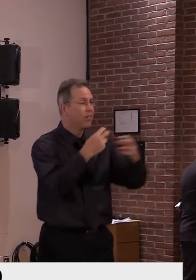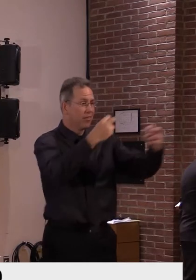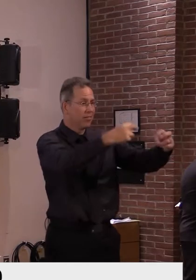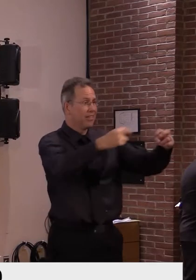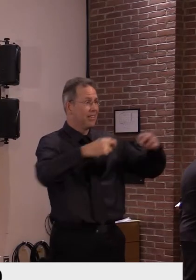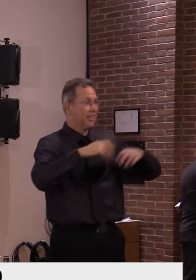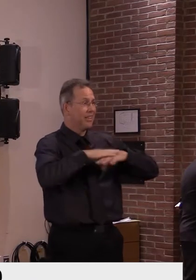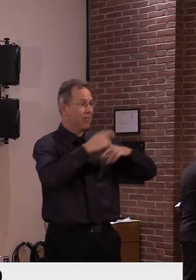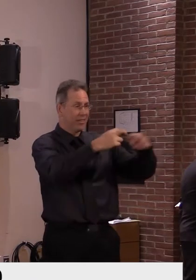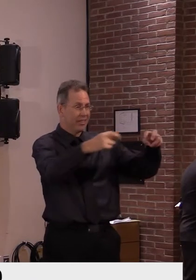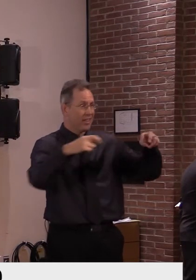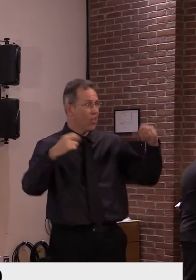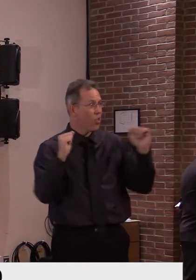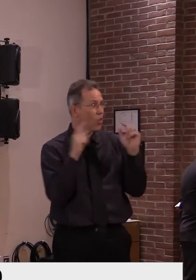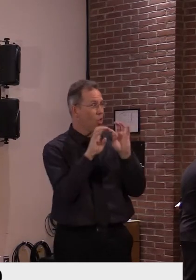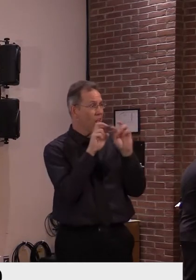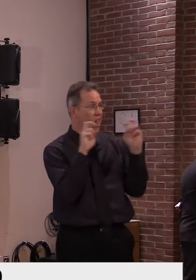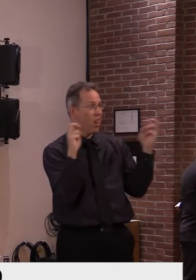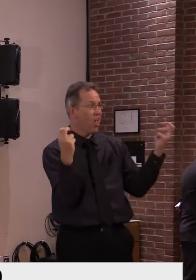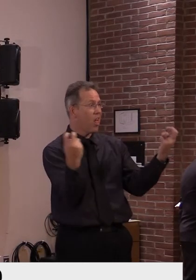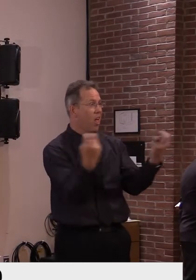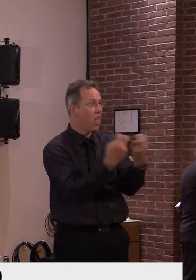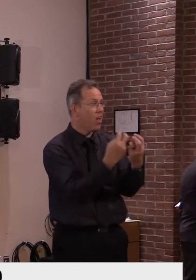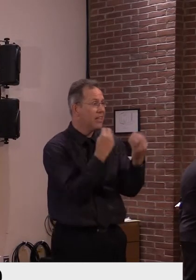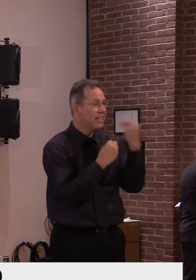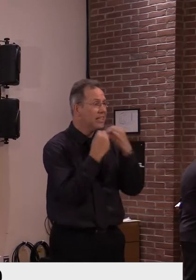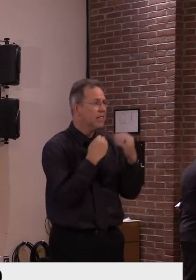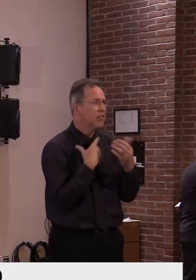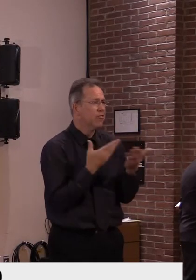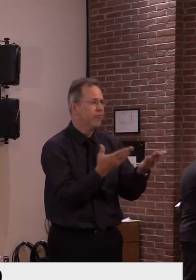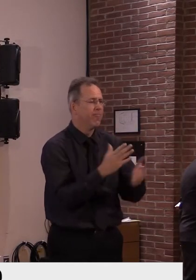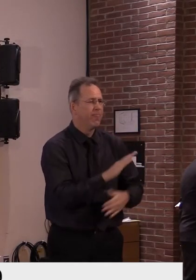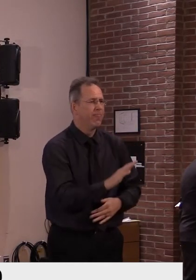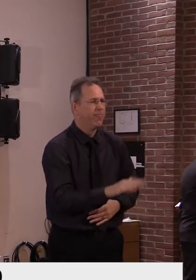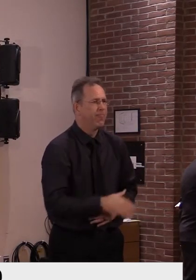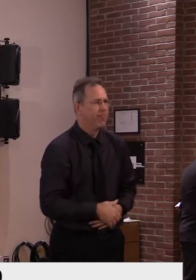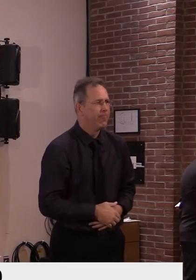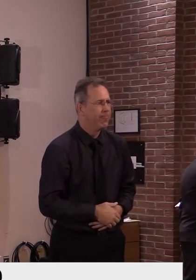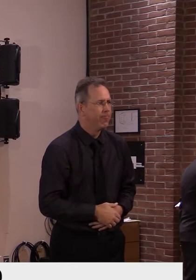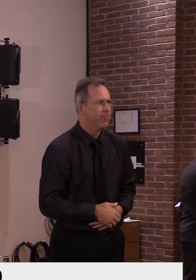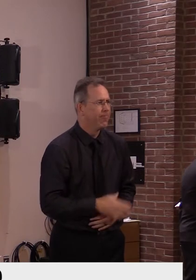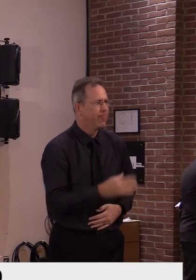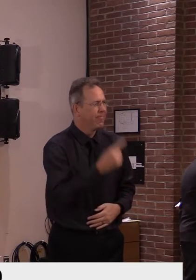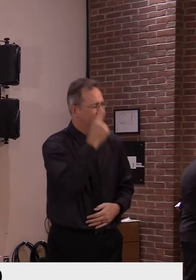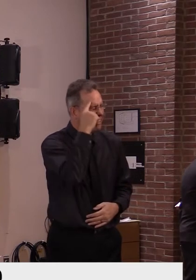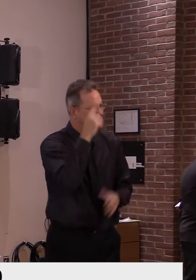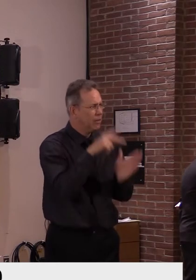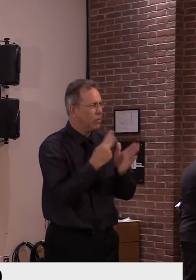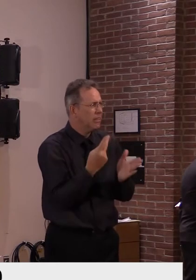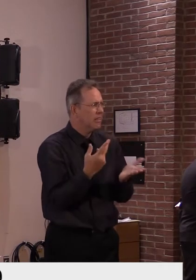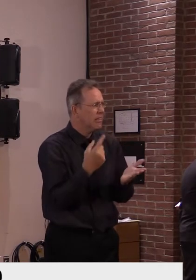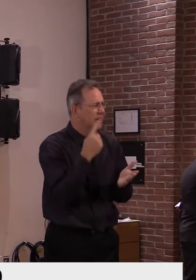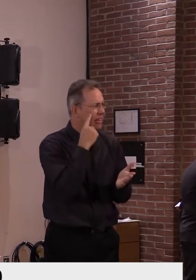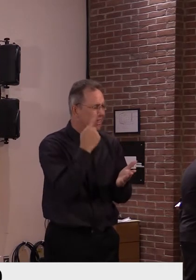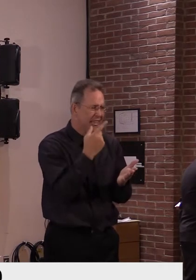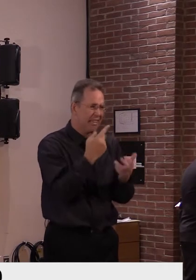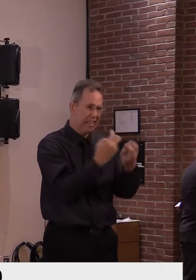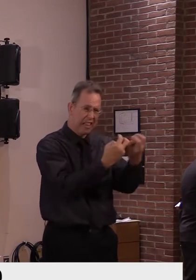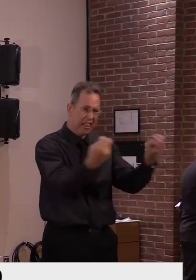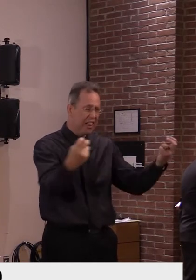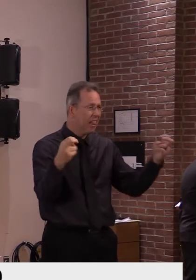from other locales. It just doesn't make sense. It doesn't pass the common sense test during a pandemic.